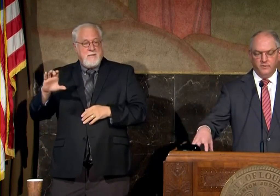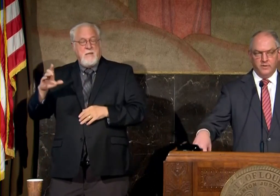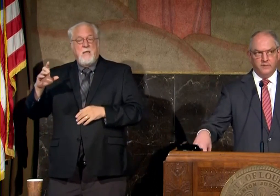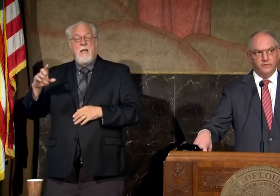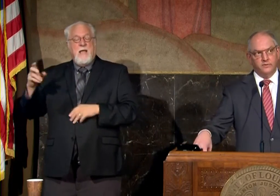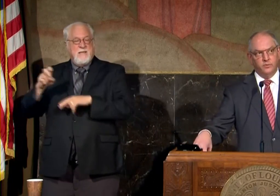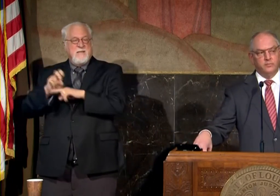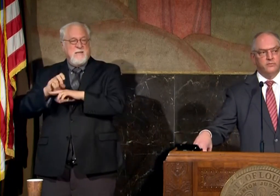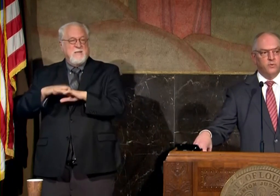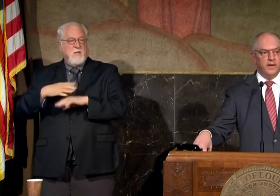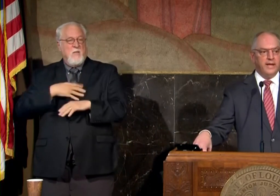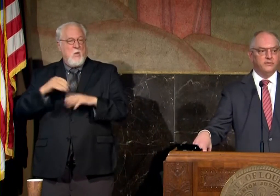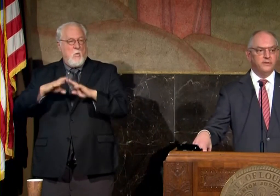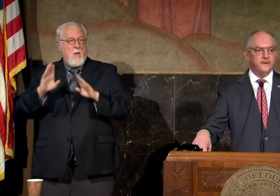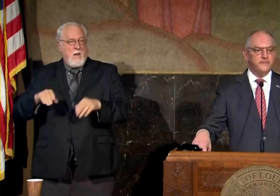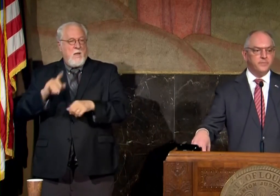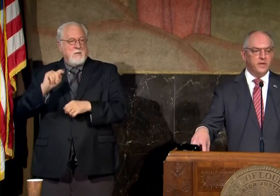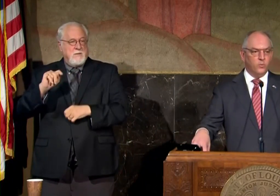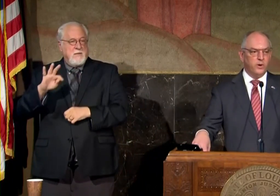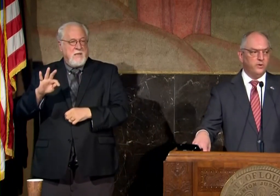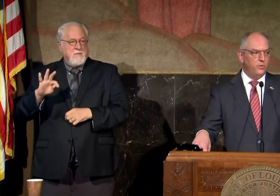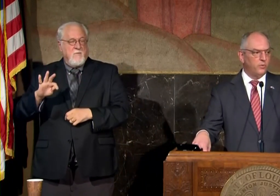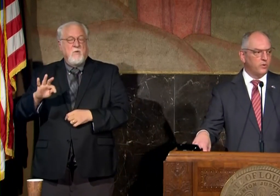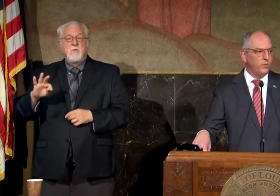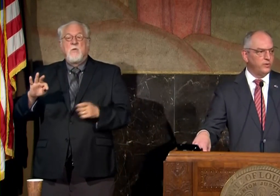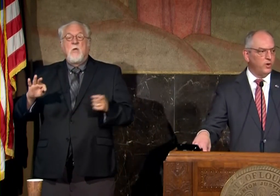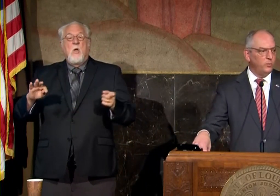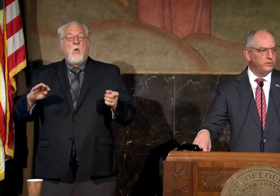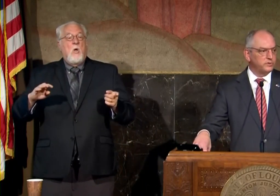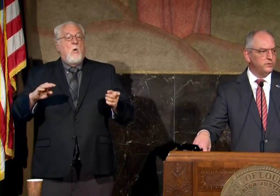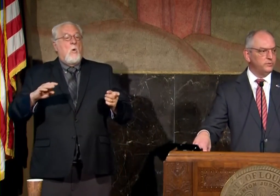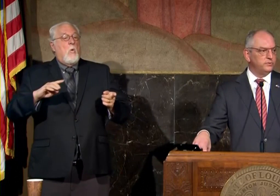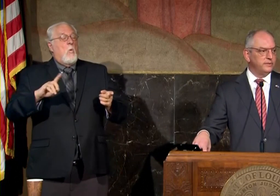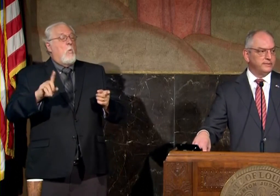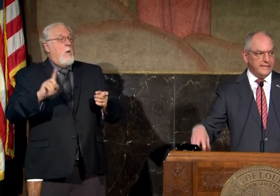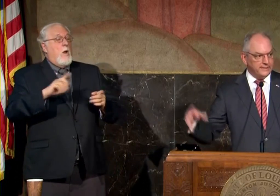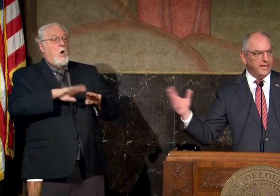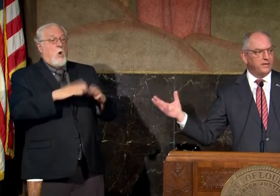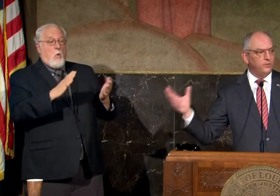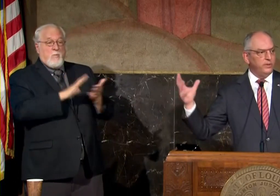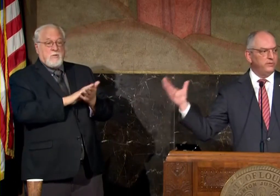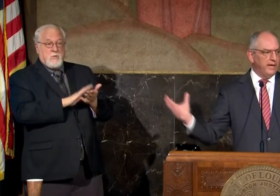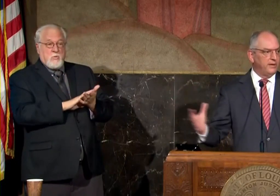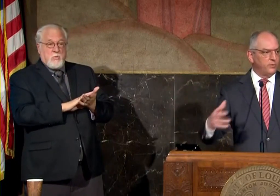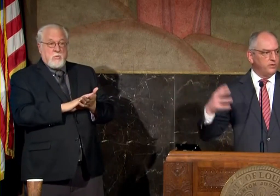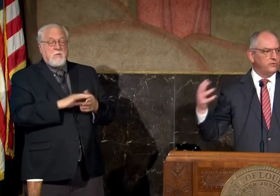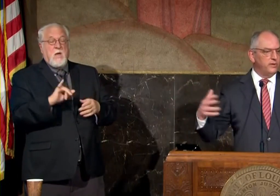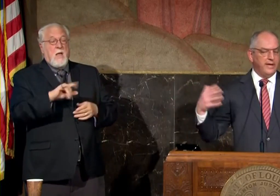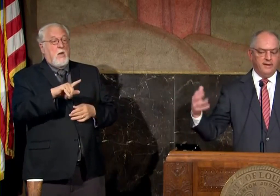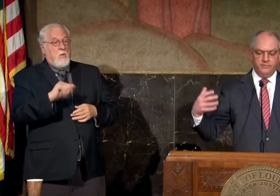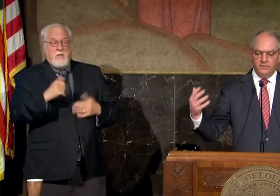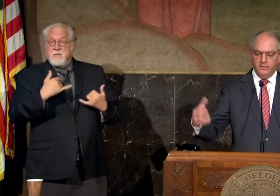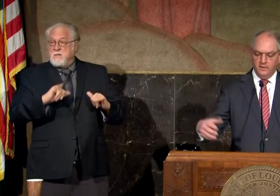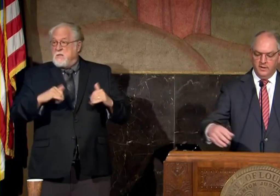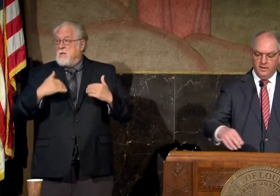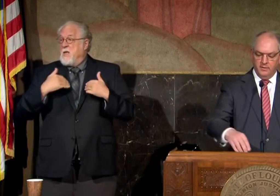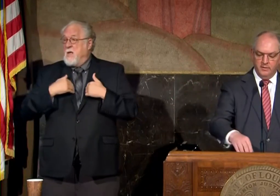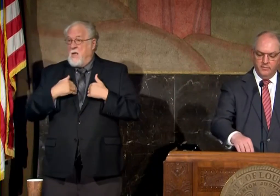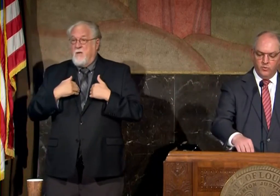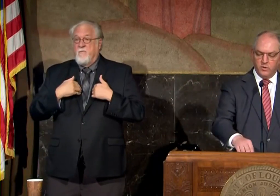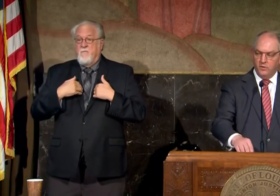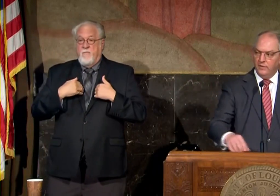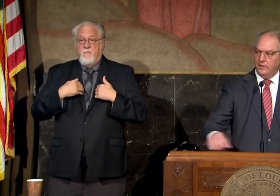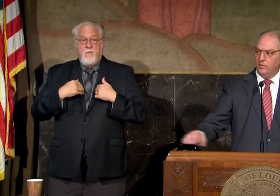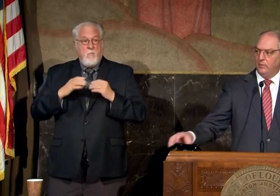telephone conference week before last that where you are going to open schools in states like louisiana where you still have uh